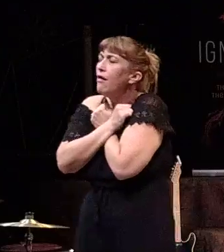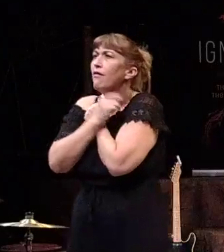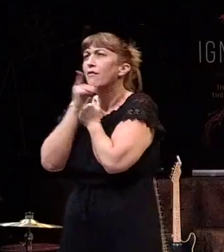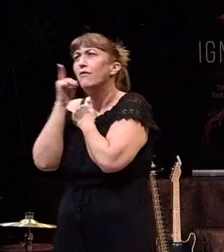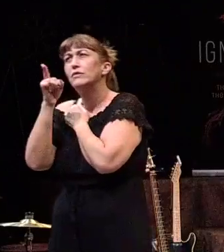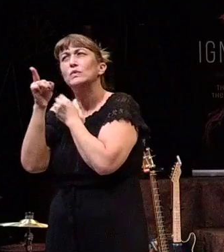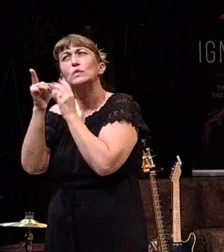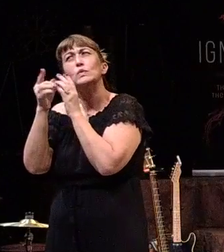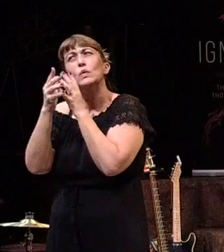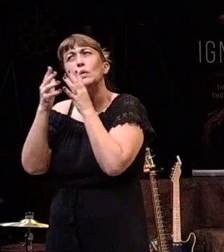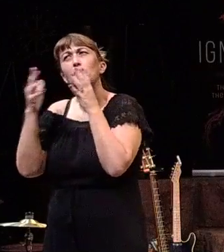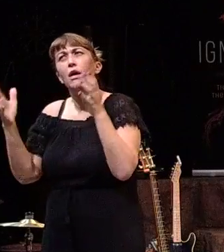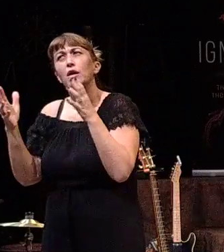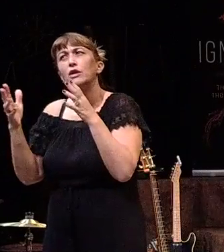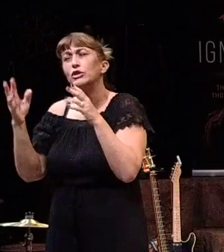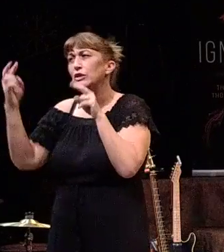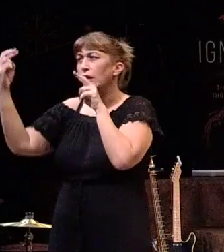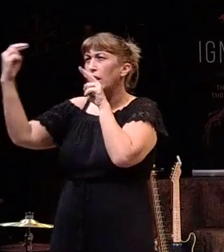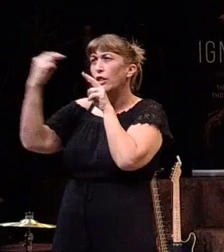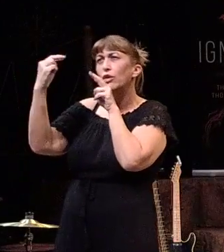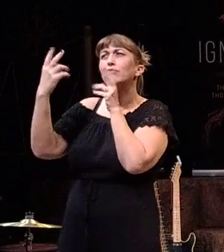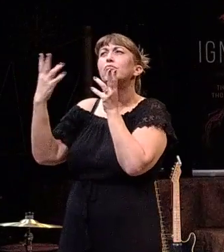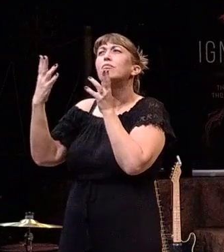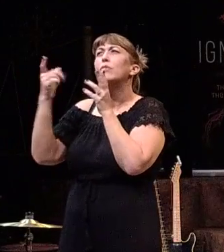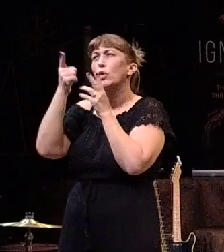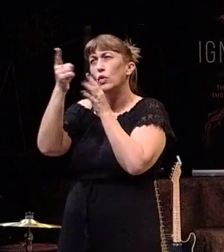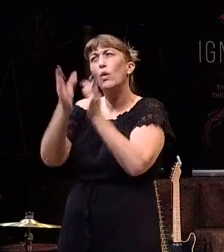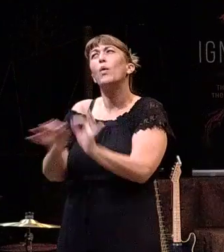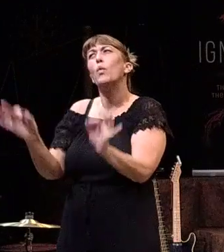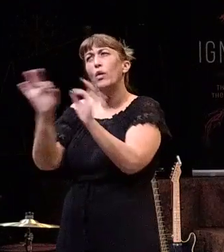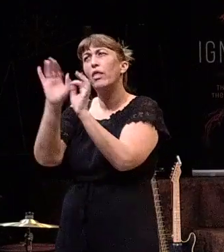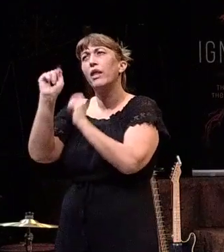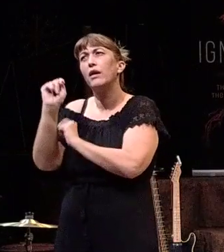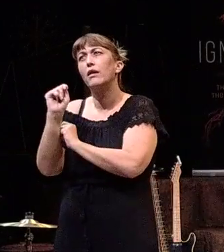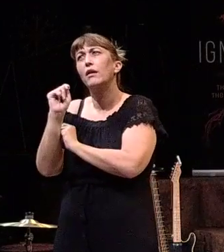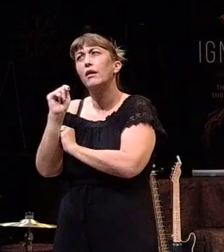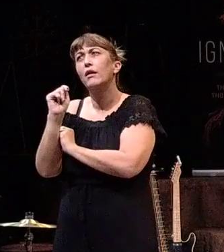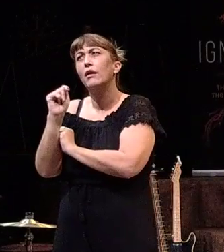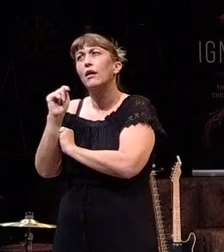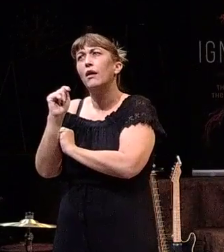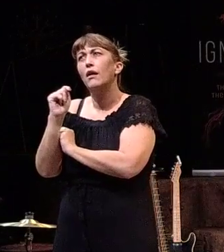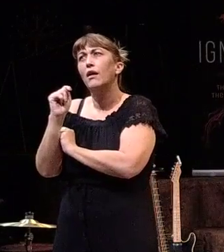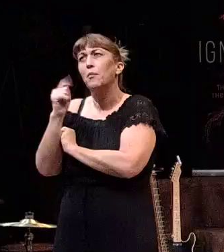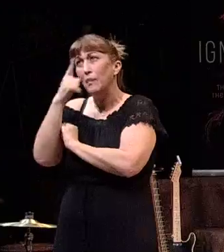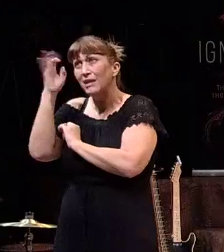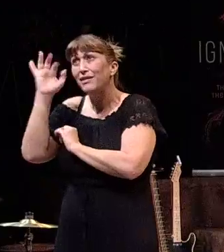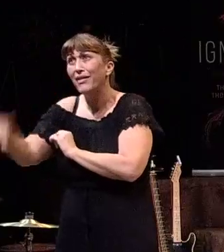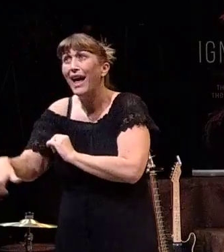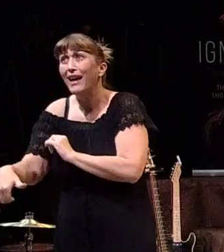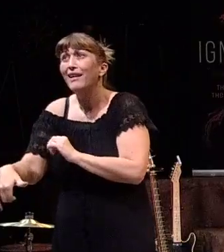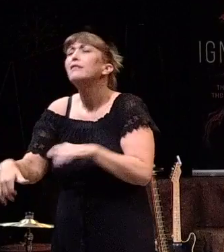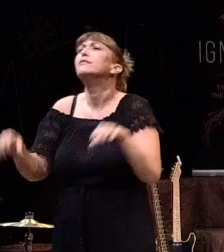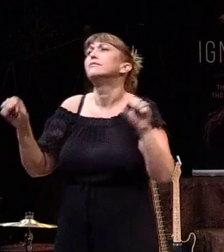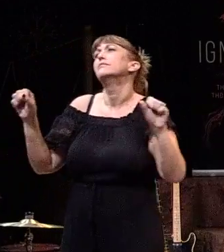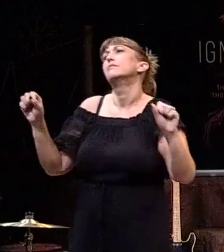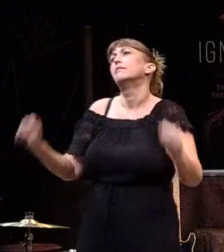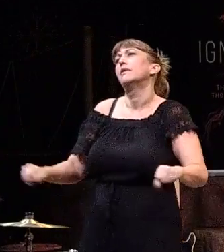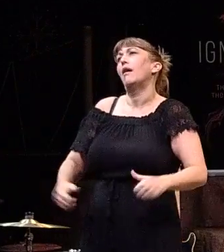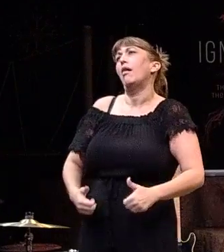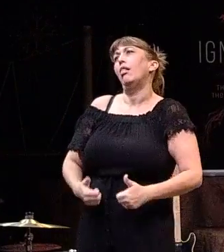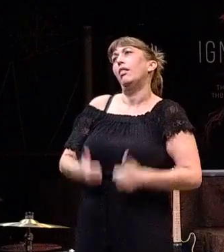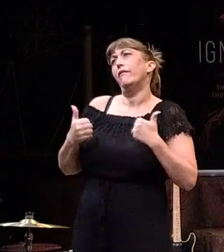because He looked at us and said, you're worth it, we are able to live a life of freedom.